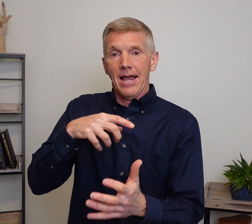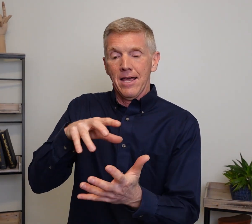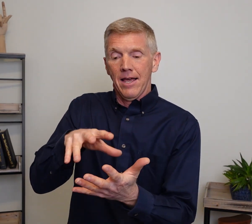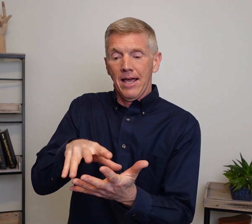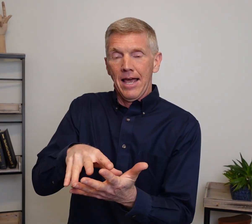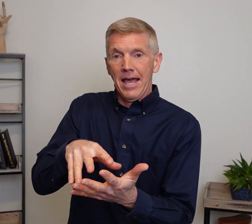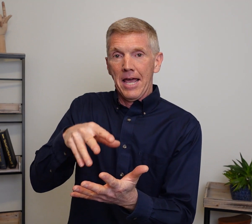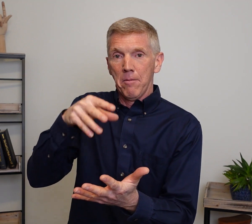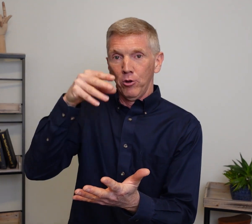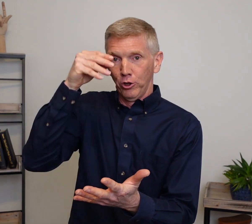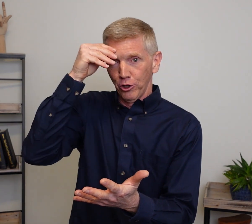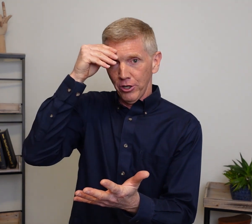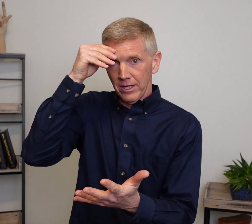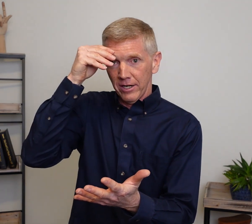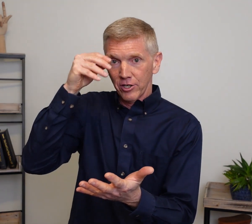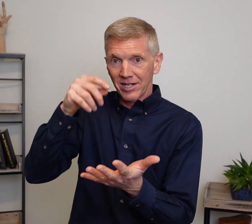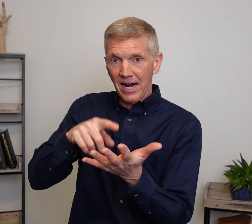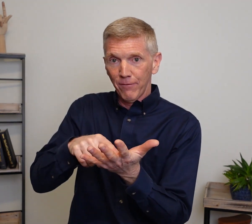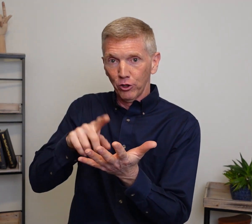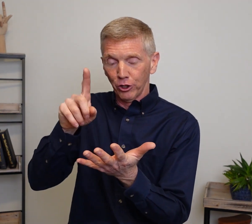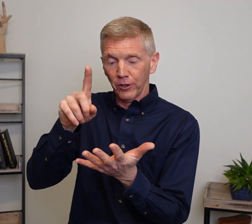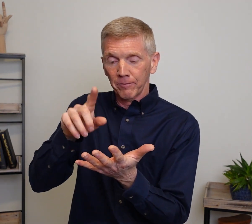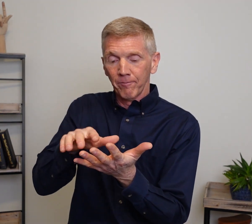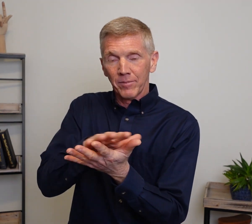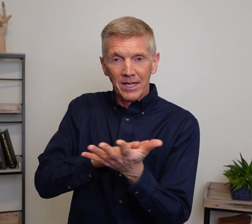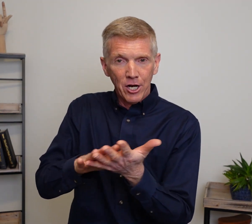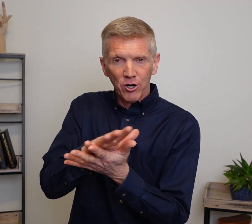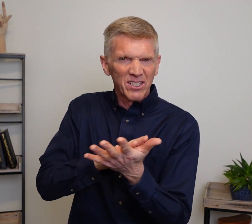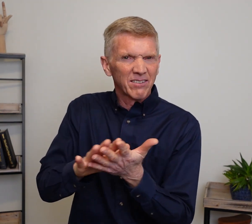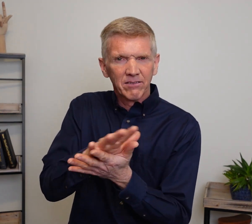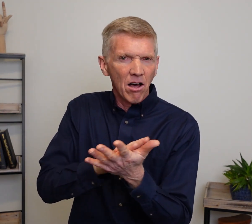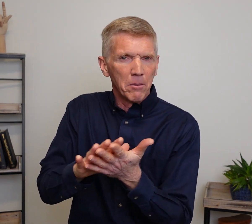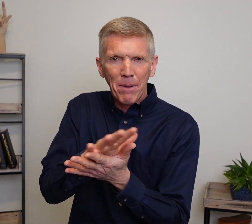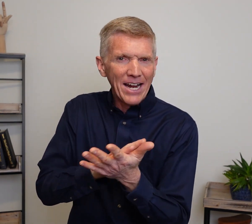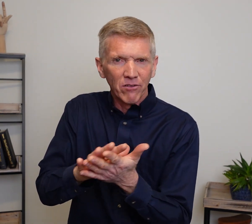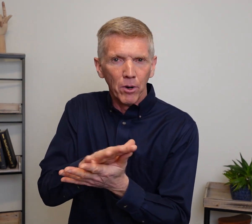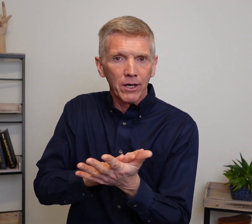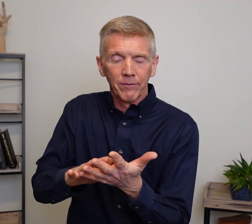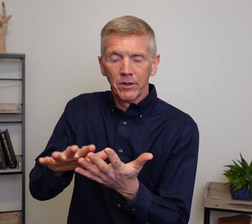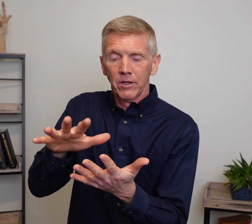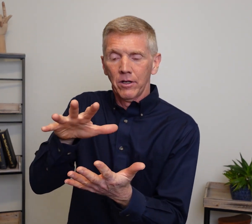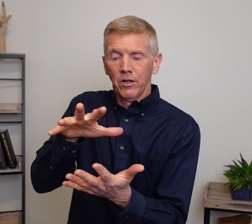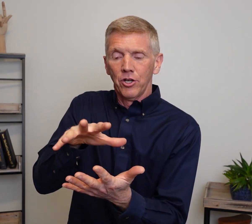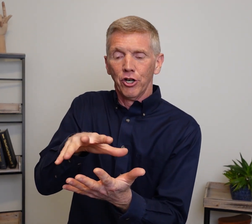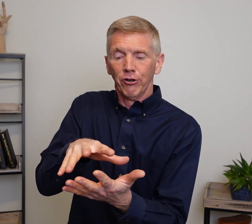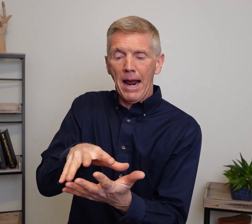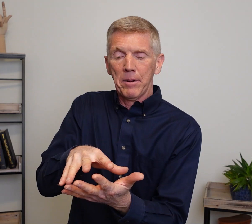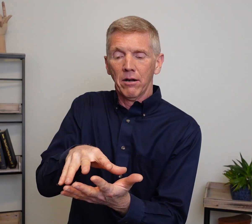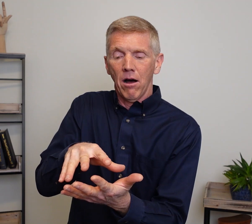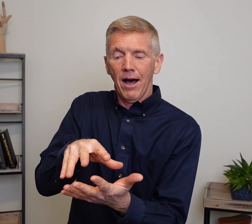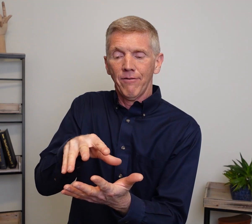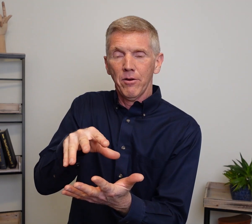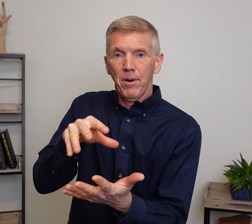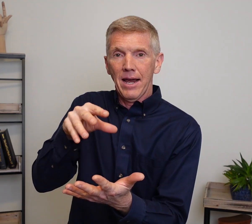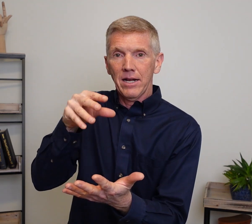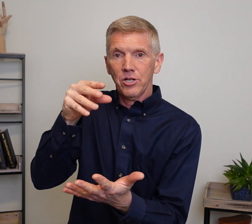I am learning. Here's the sign for learn. Here's, call it the page of the book. You're grabbing it off the page